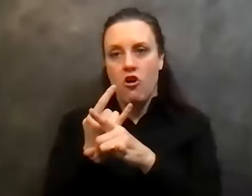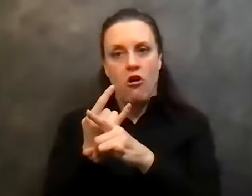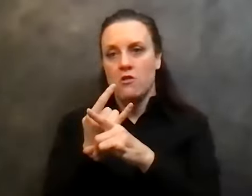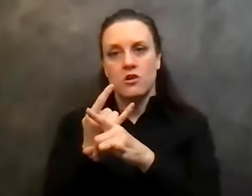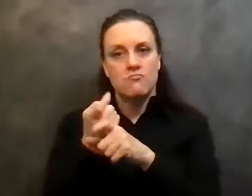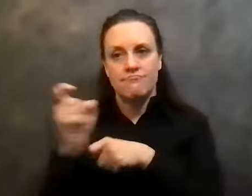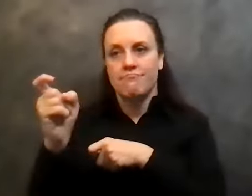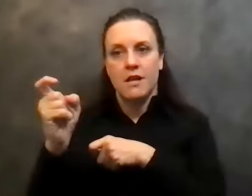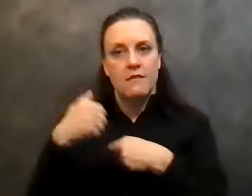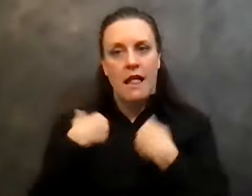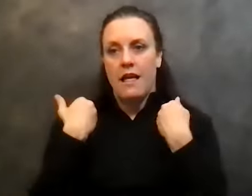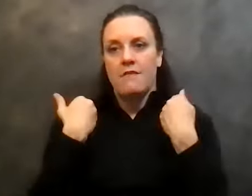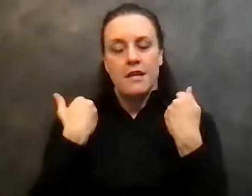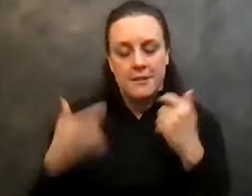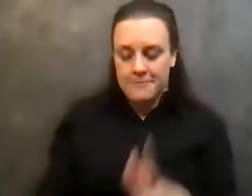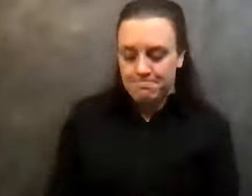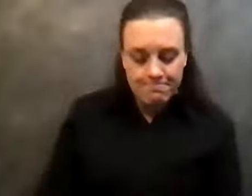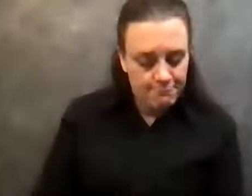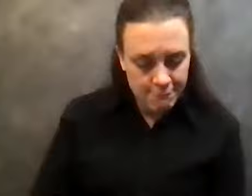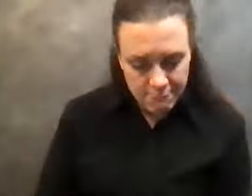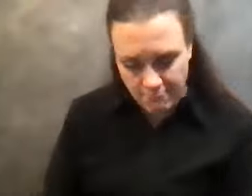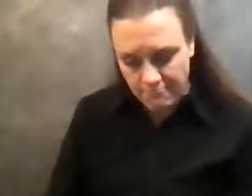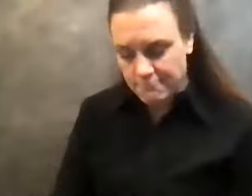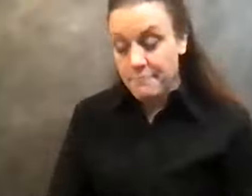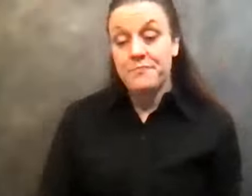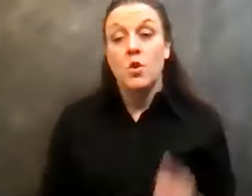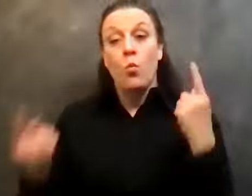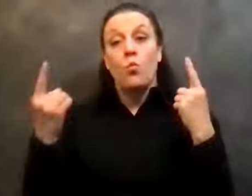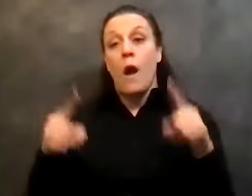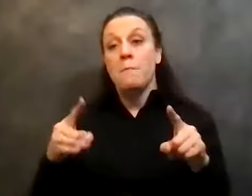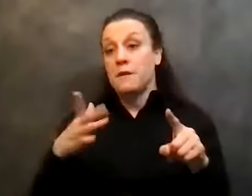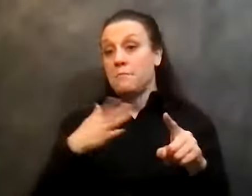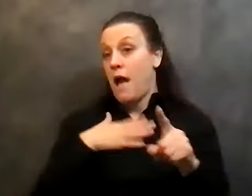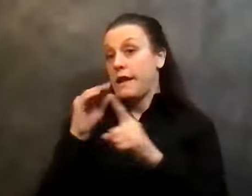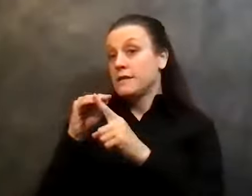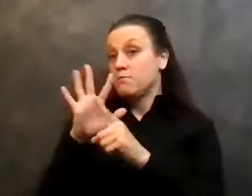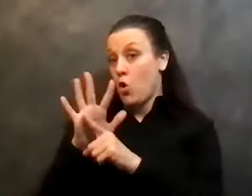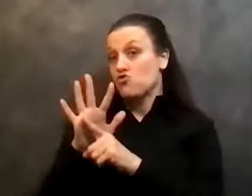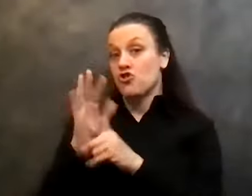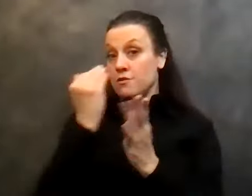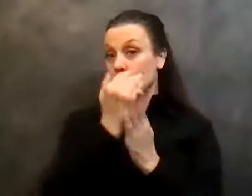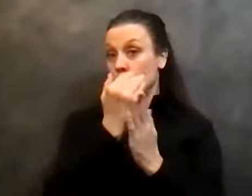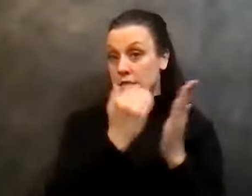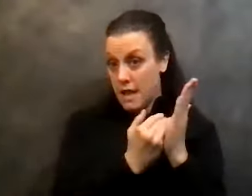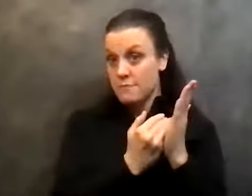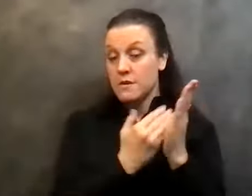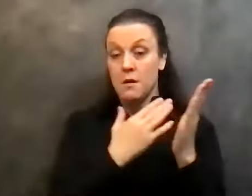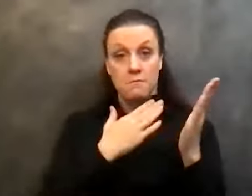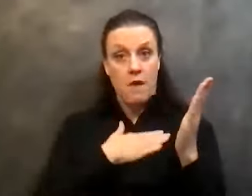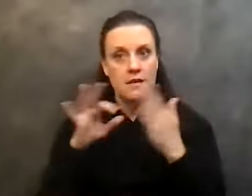life on self-will. And what happened is my exposure to these steps. My, my spirit started to heal. My,